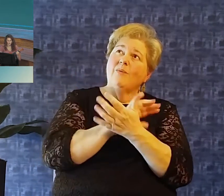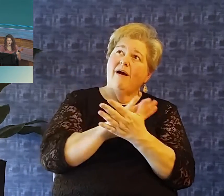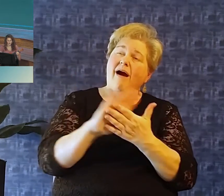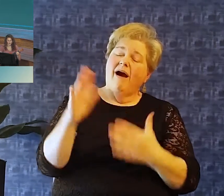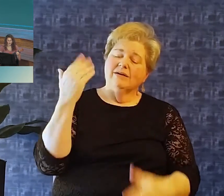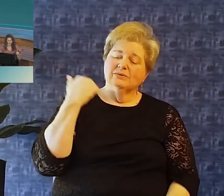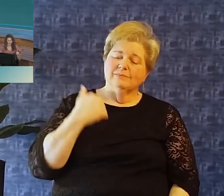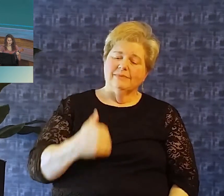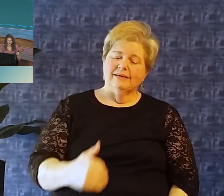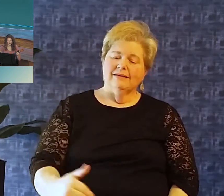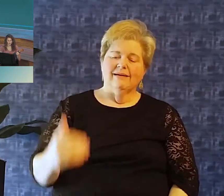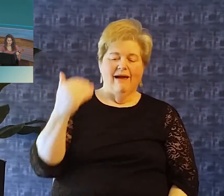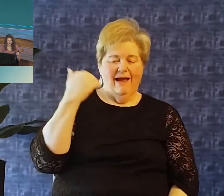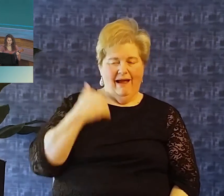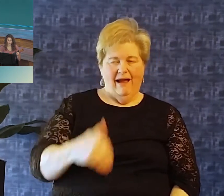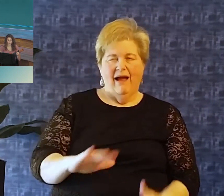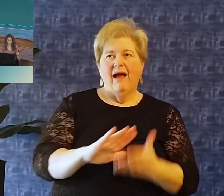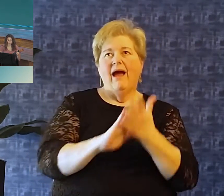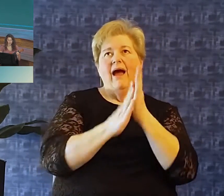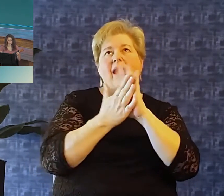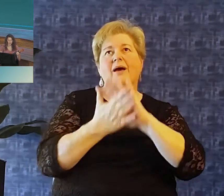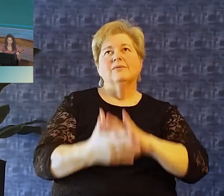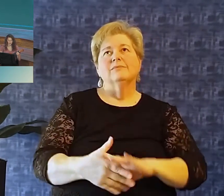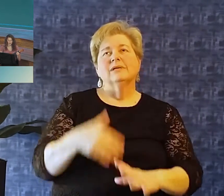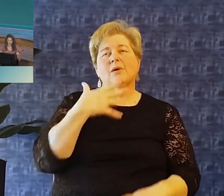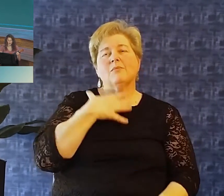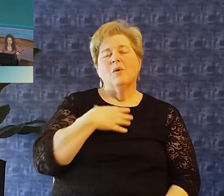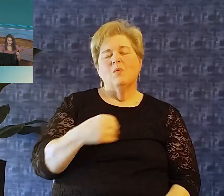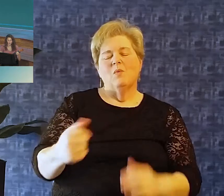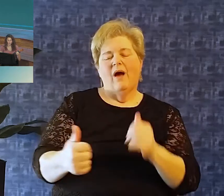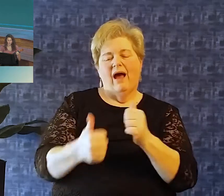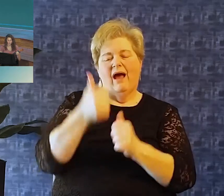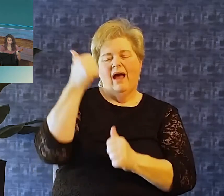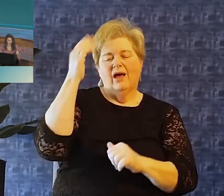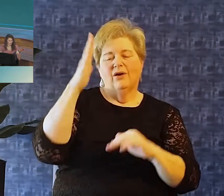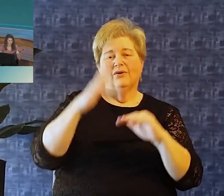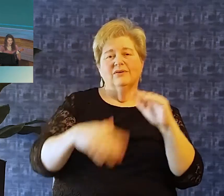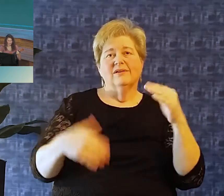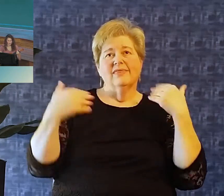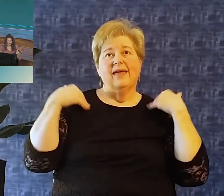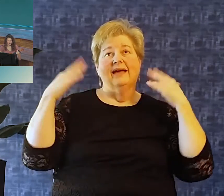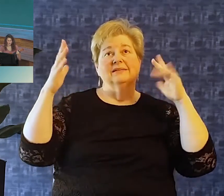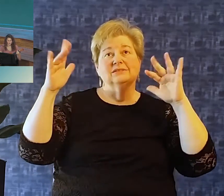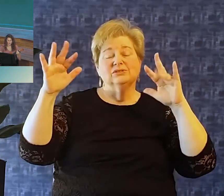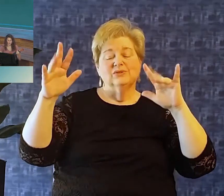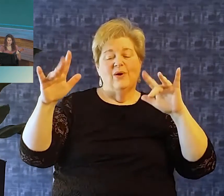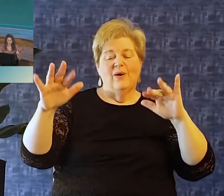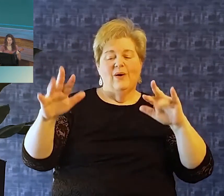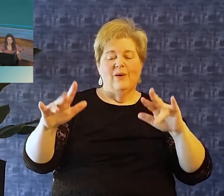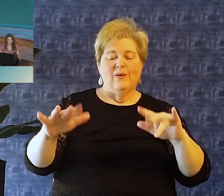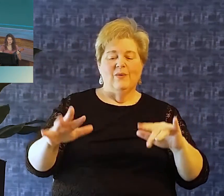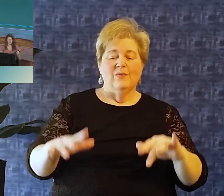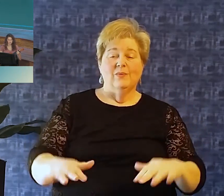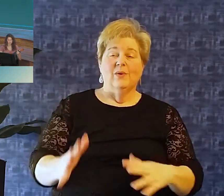Now wash me and I shall be whiter than snow.